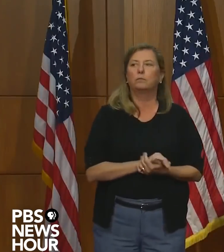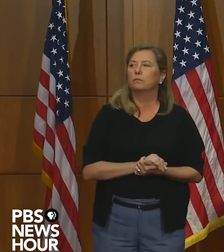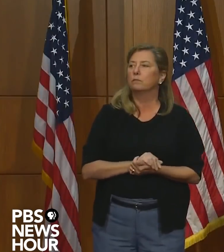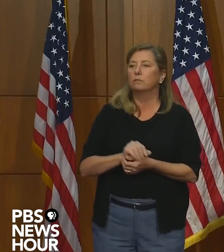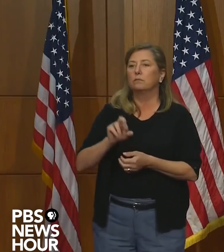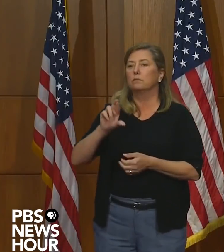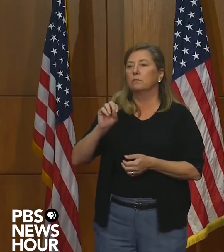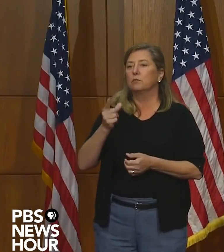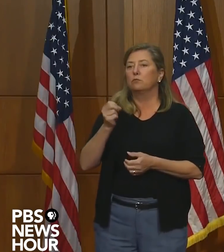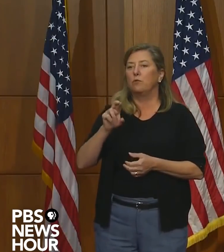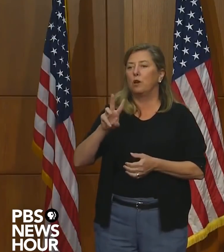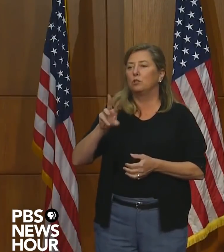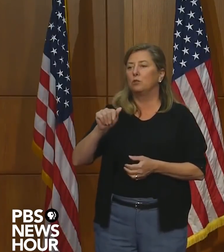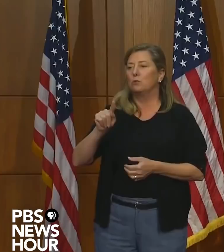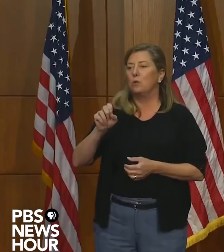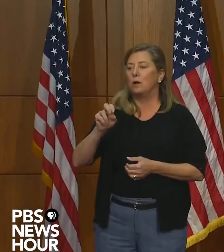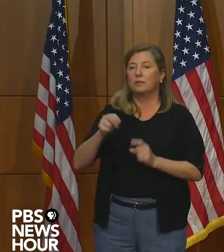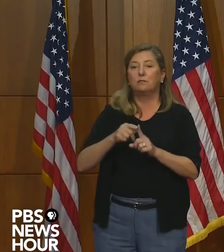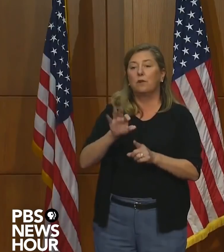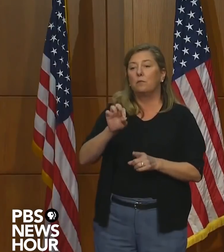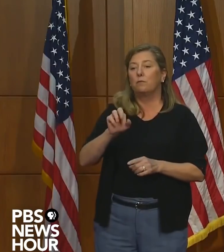Roger Watson with the Farmville Herald.